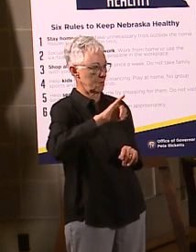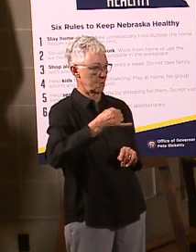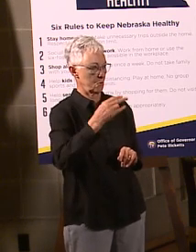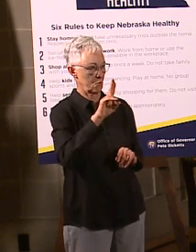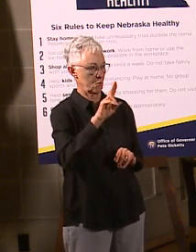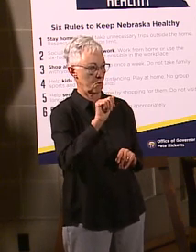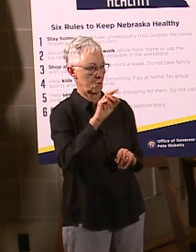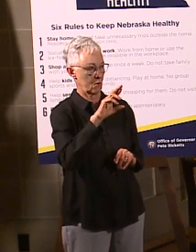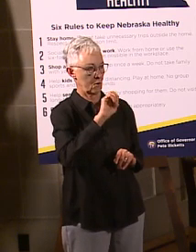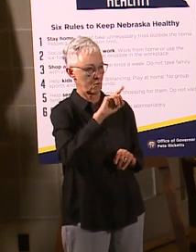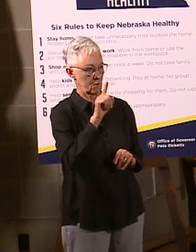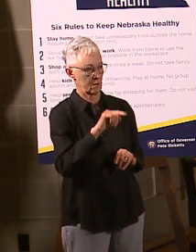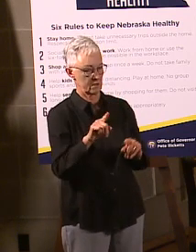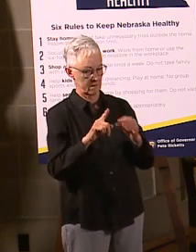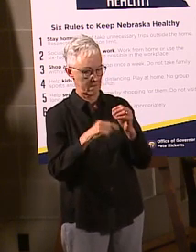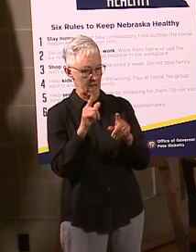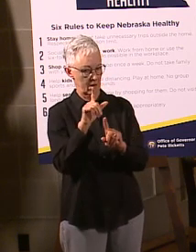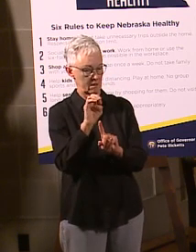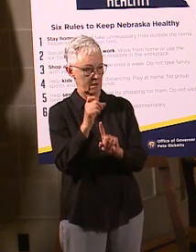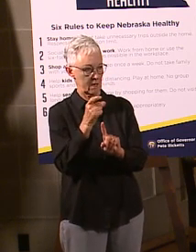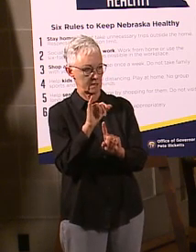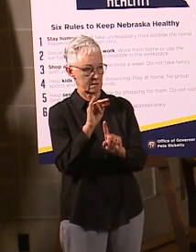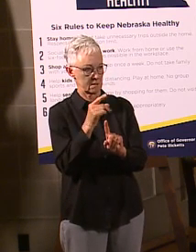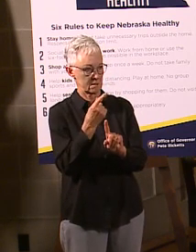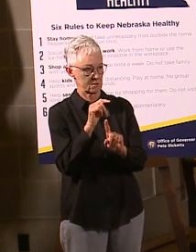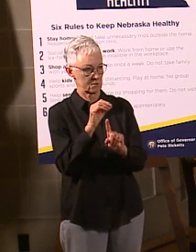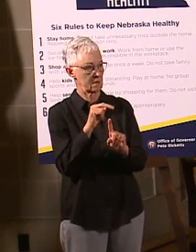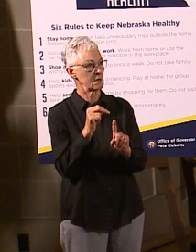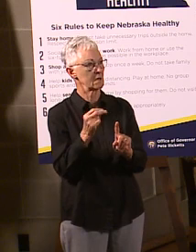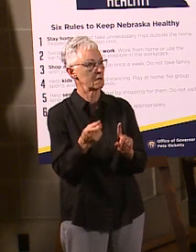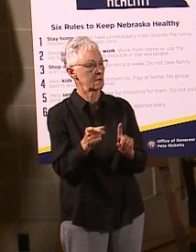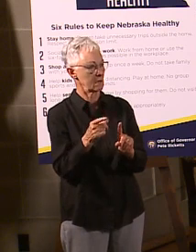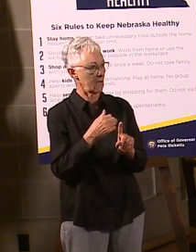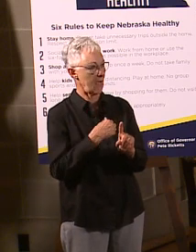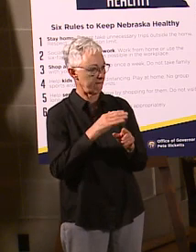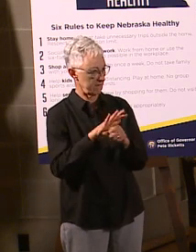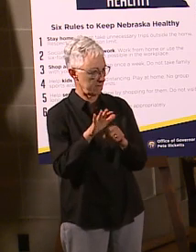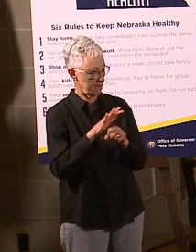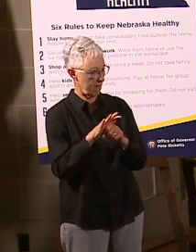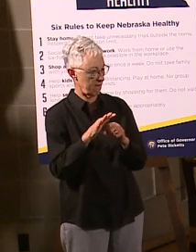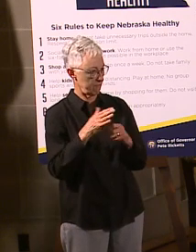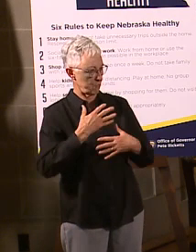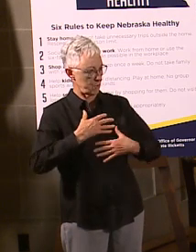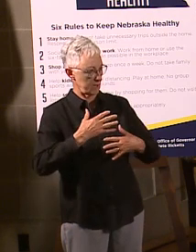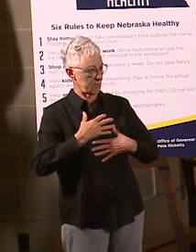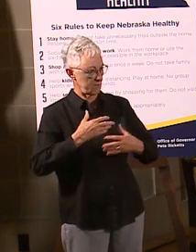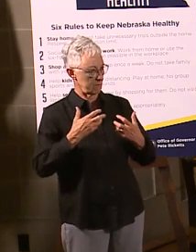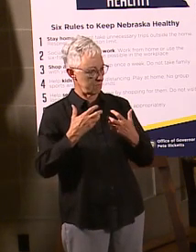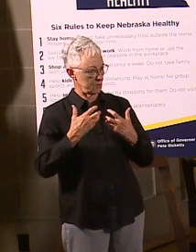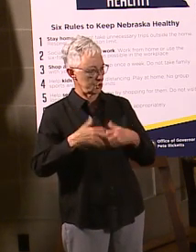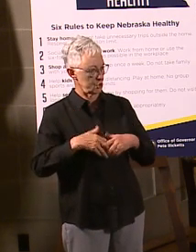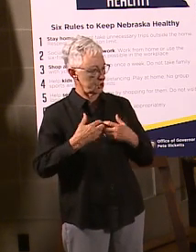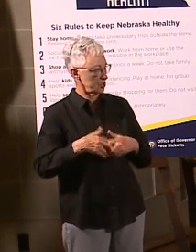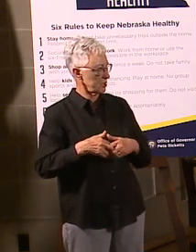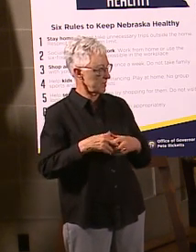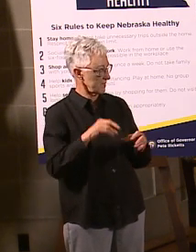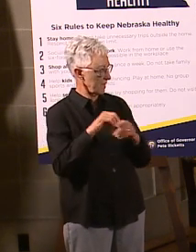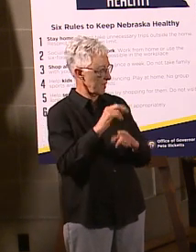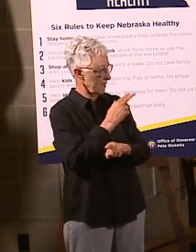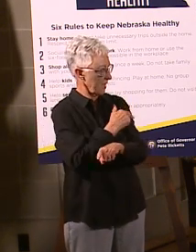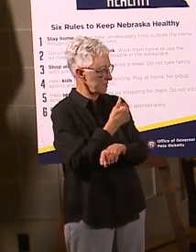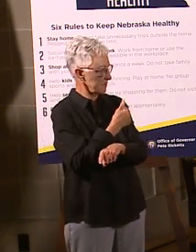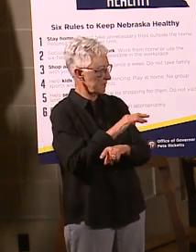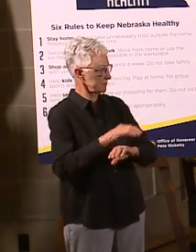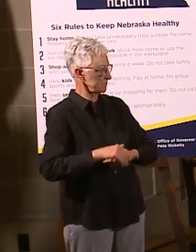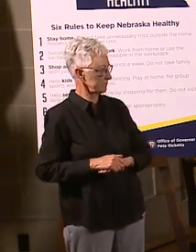Lexington, how is the hospital doing? Do we know how many people, or do they have enough ventilators there? Where's this at, Taylor? Lexington. And